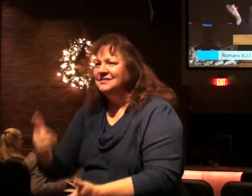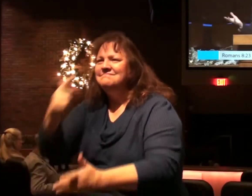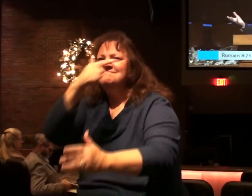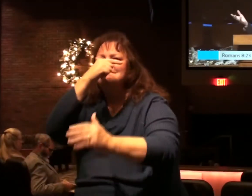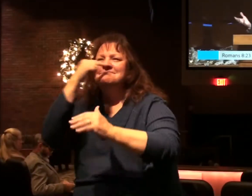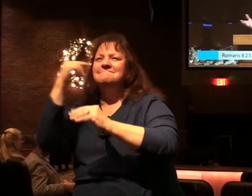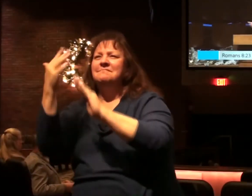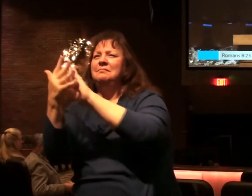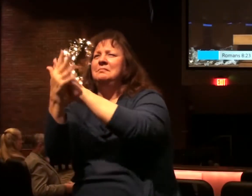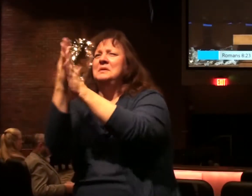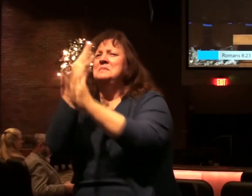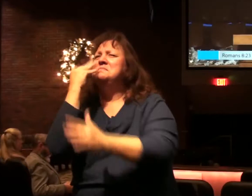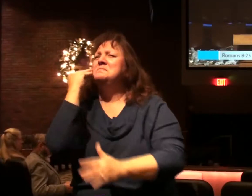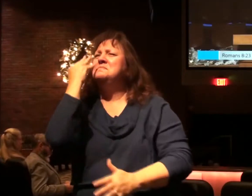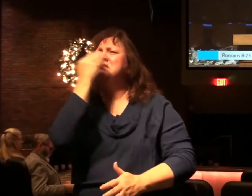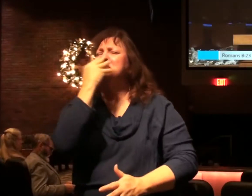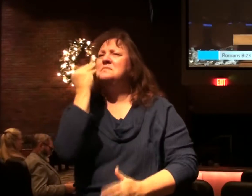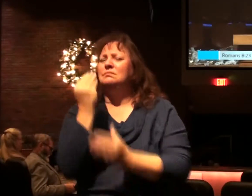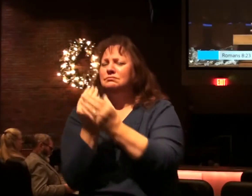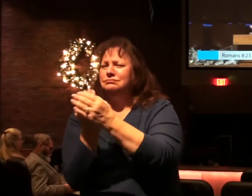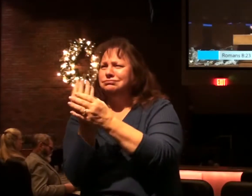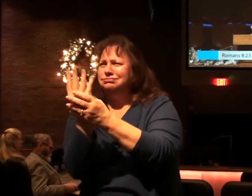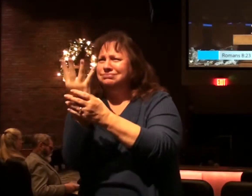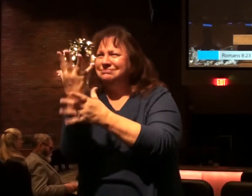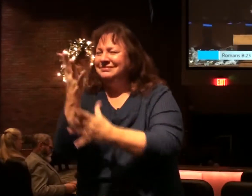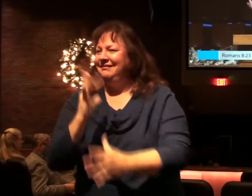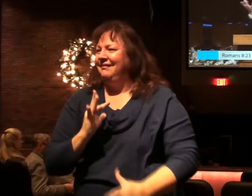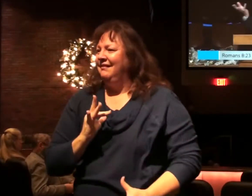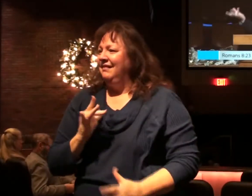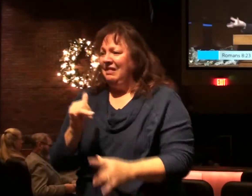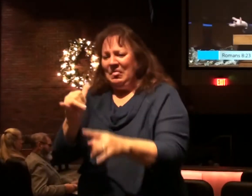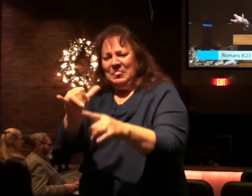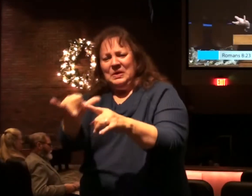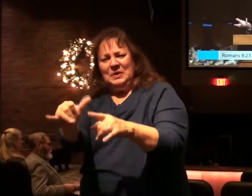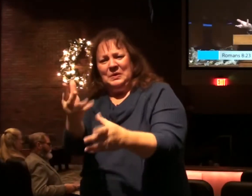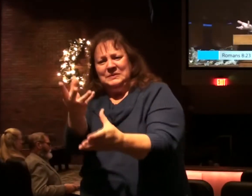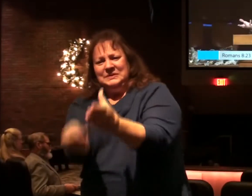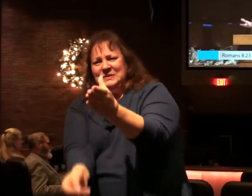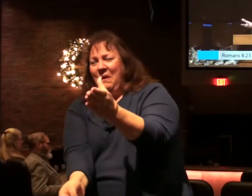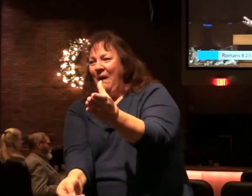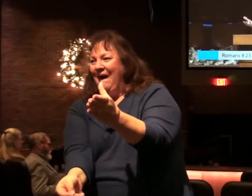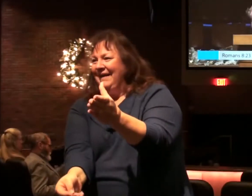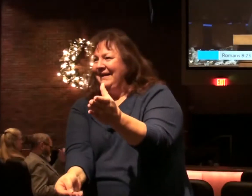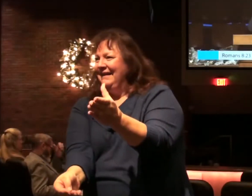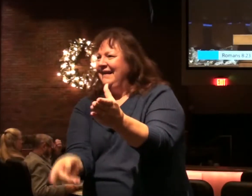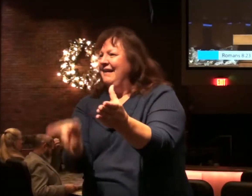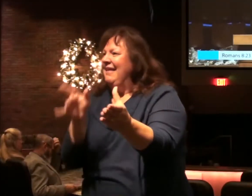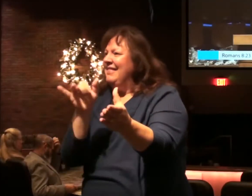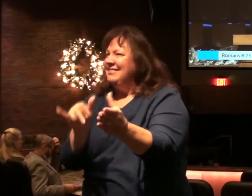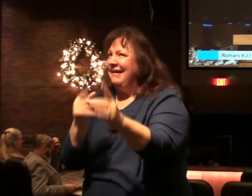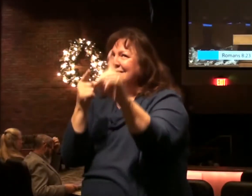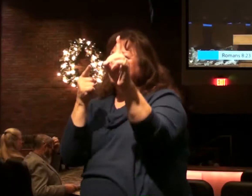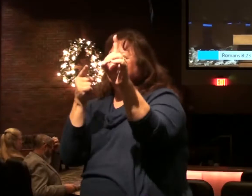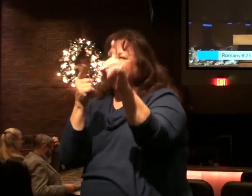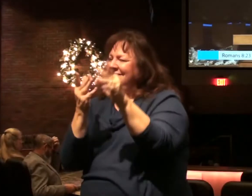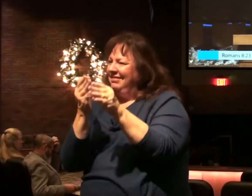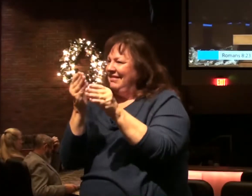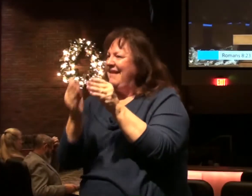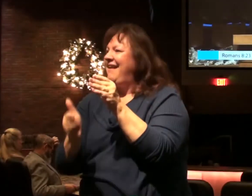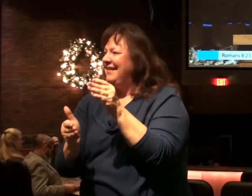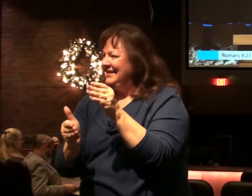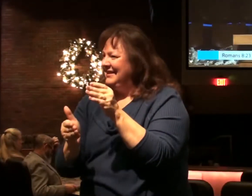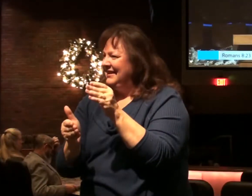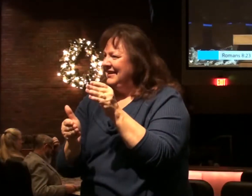will blossom like the rose or the crocus. The curse is lifted from the creation. That's the ultimate conclusion